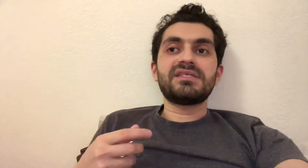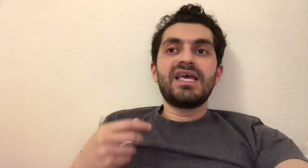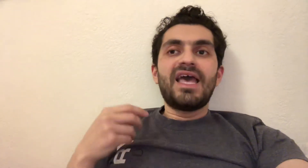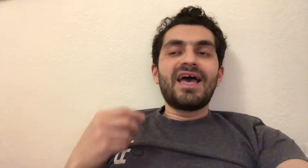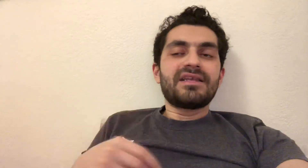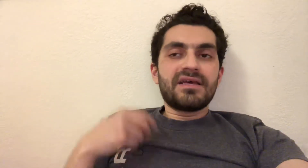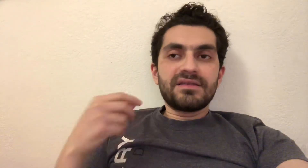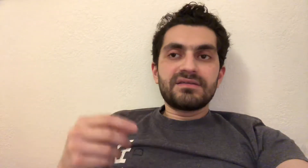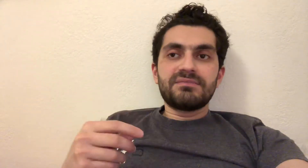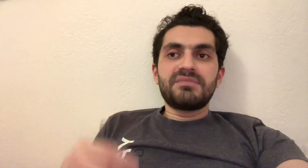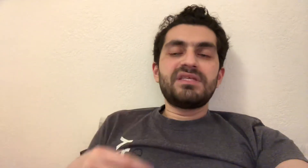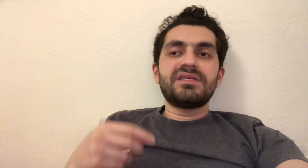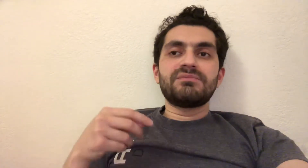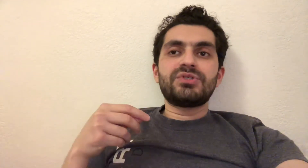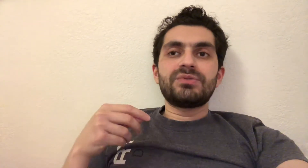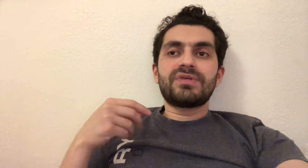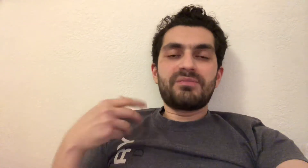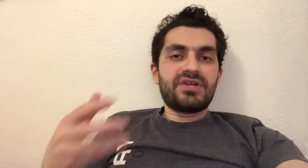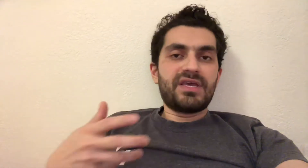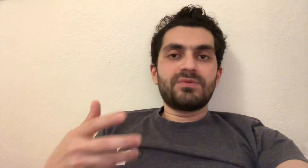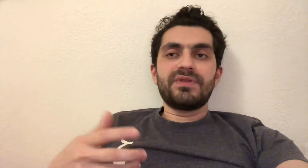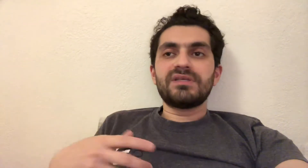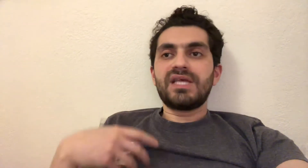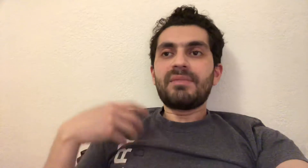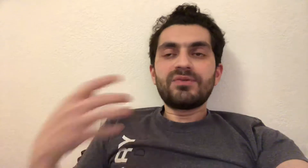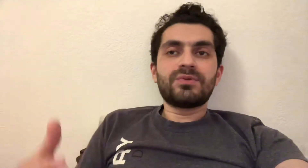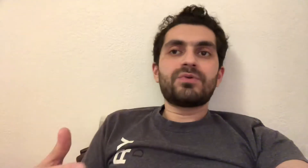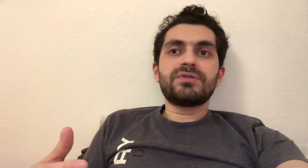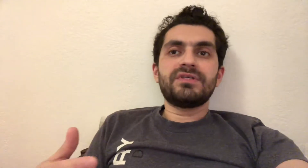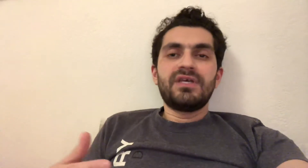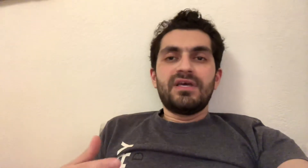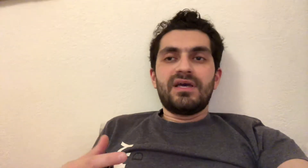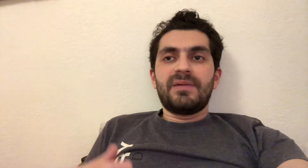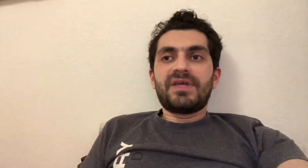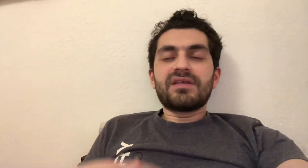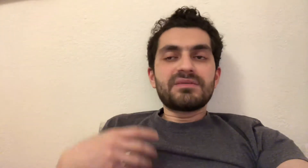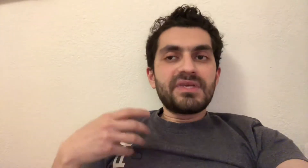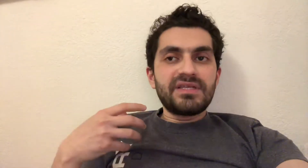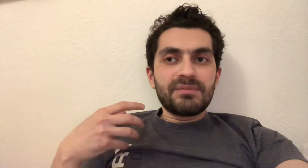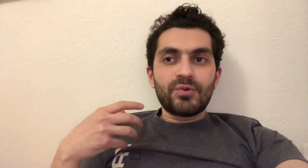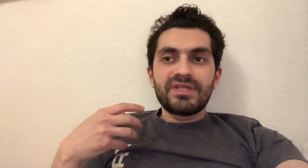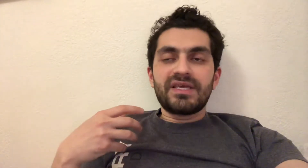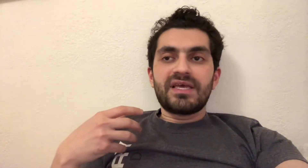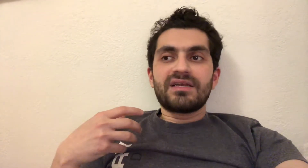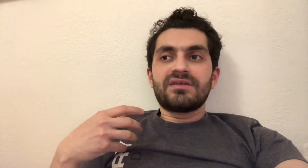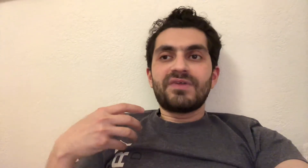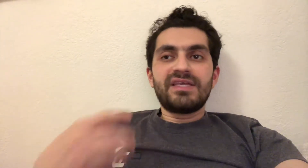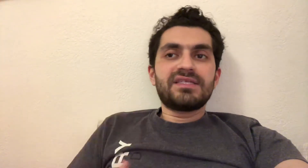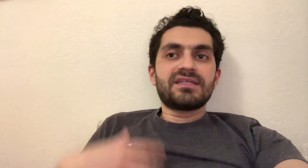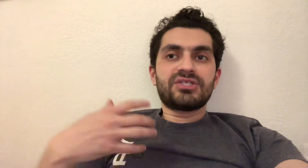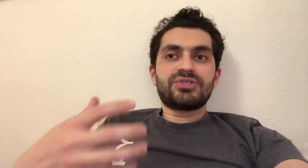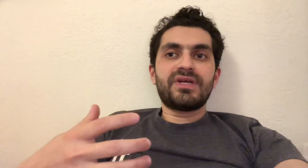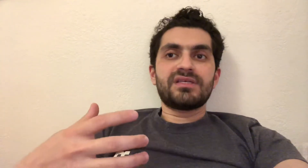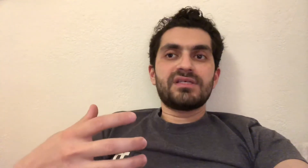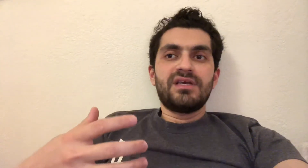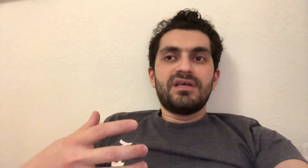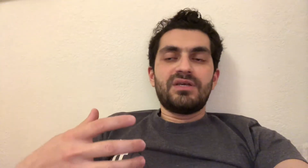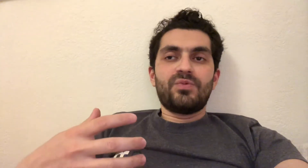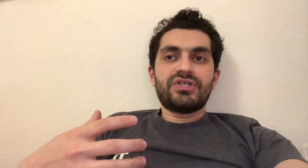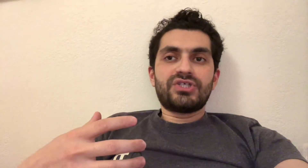another medium to communicate with us about the world. Another medium where they can release that stress in which